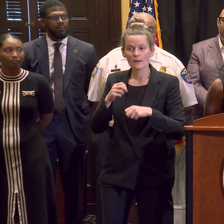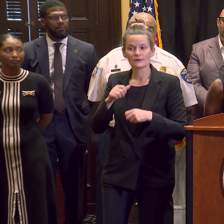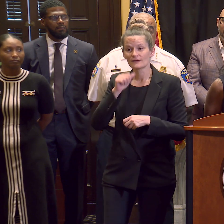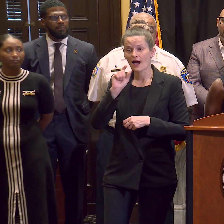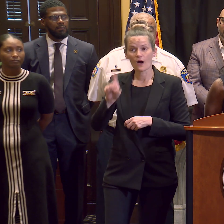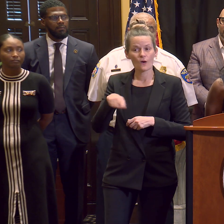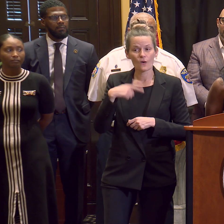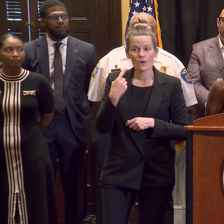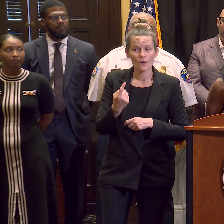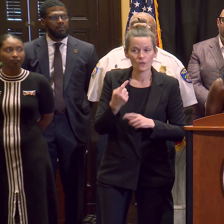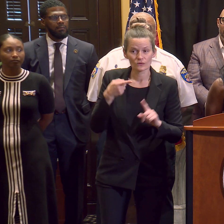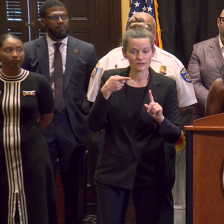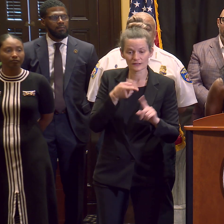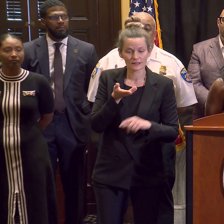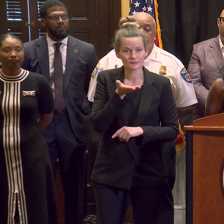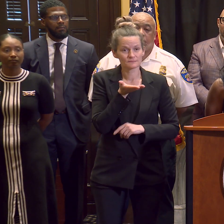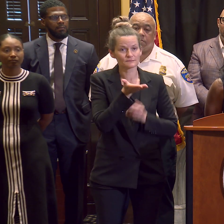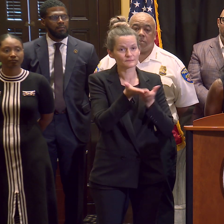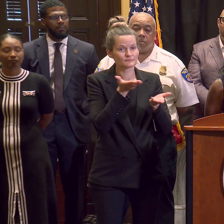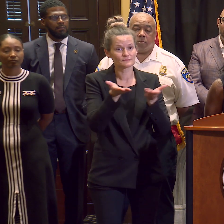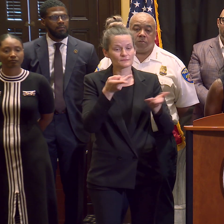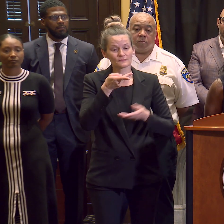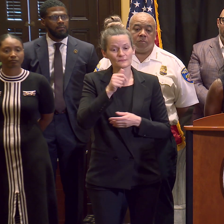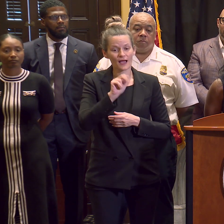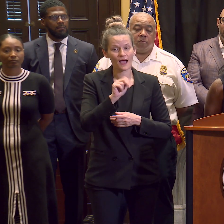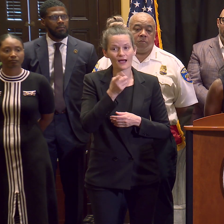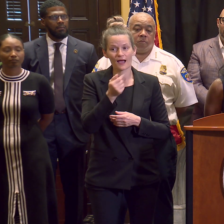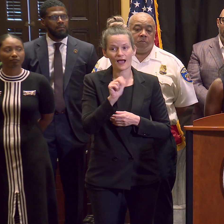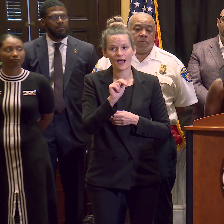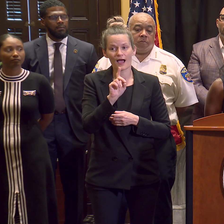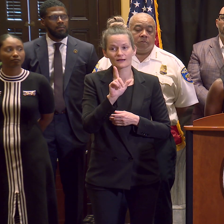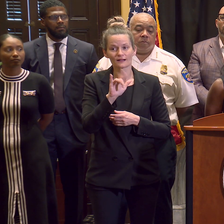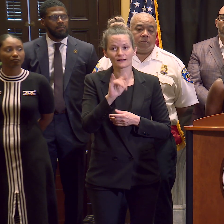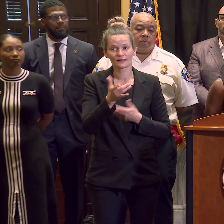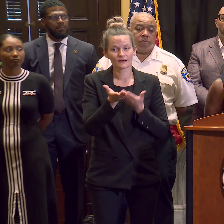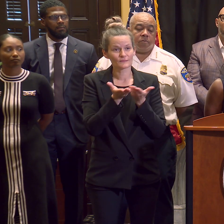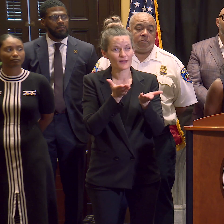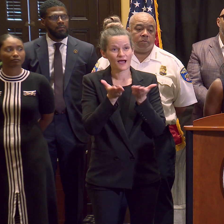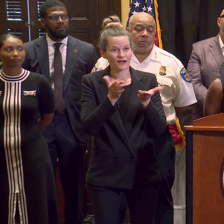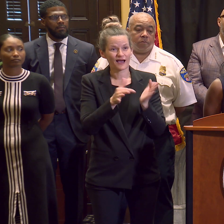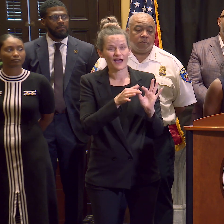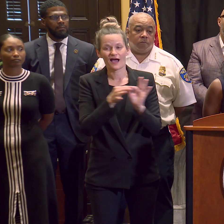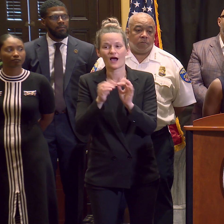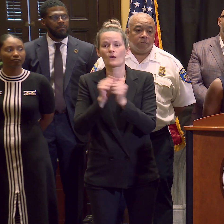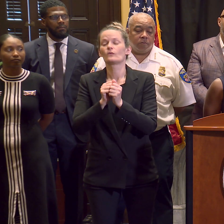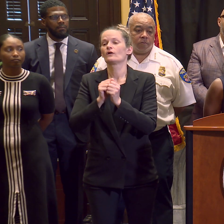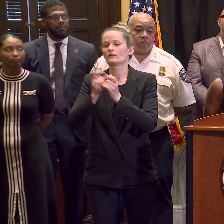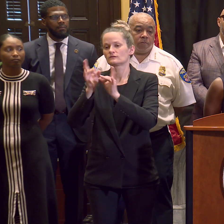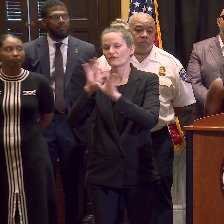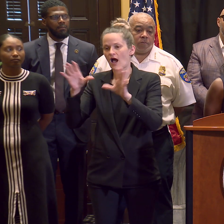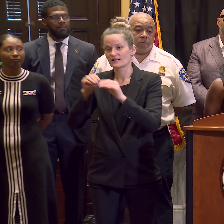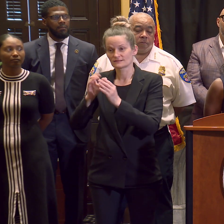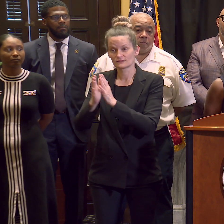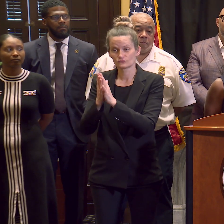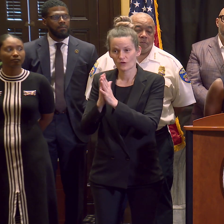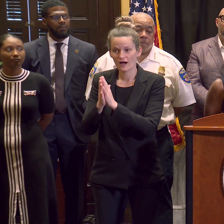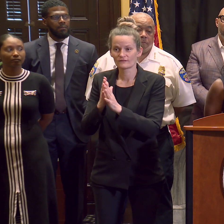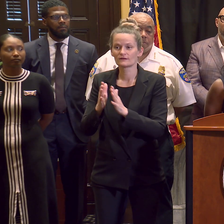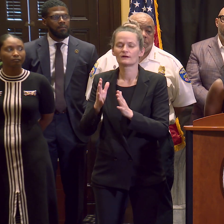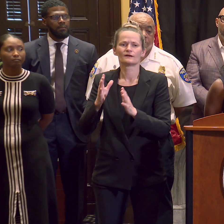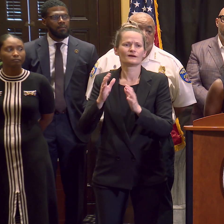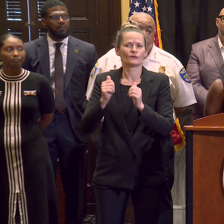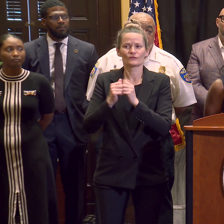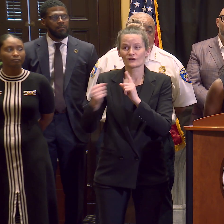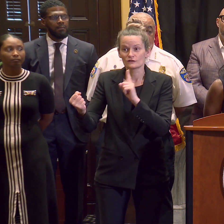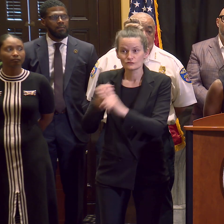This is being escalated when we have a tragic event like that, where it is being escalated to now assaults. And of